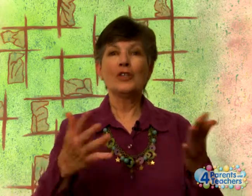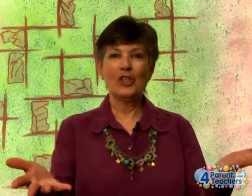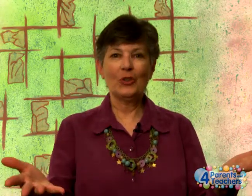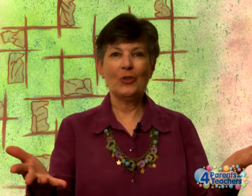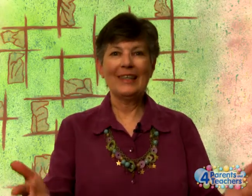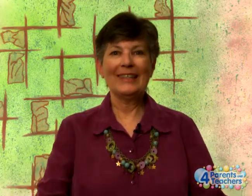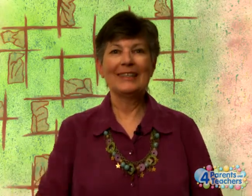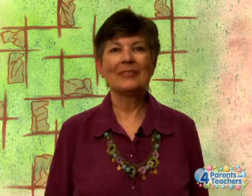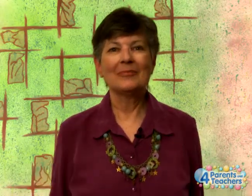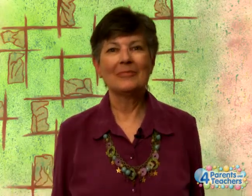children.